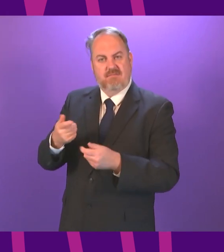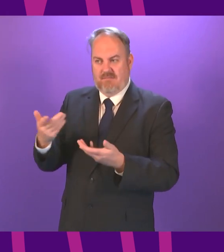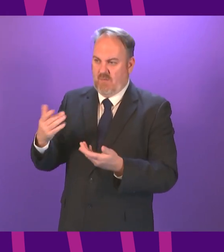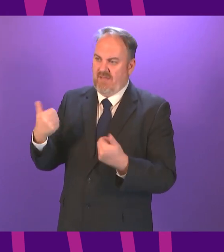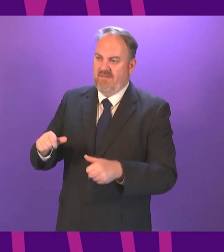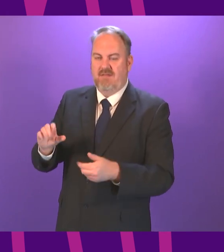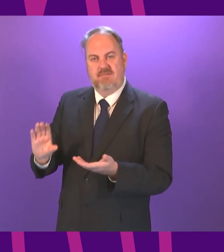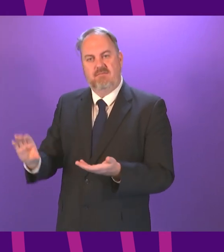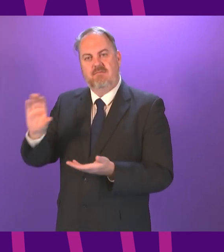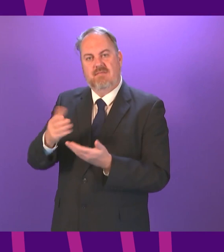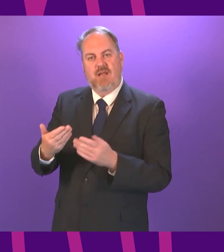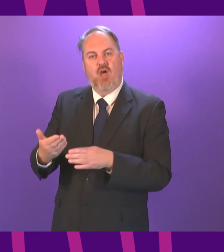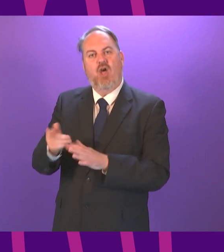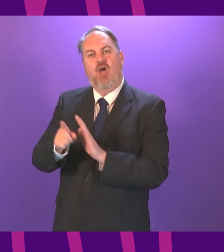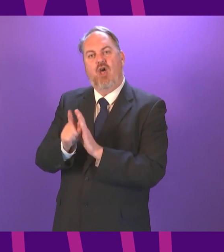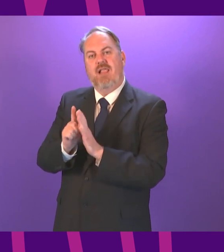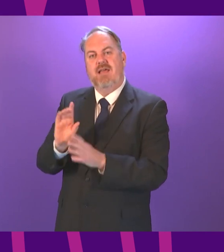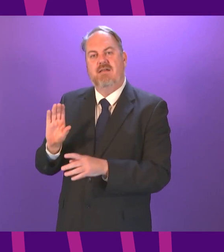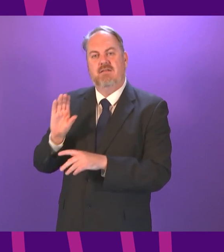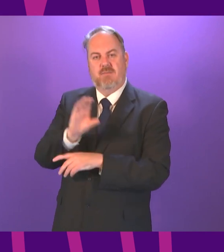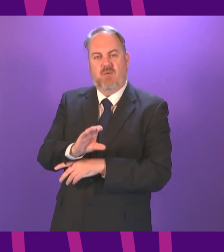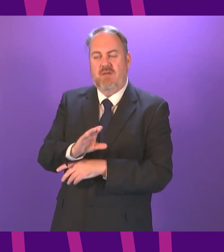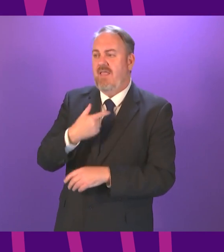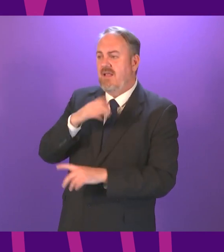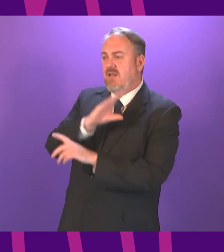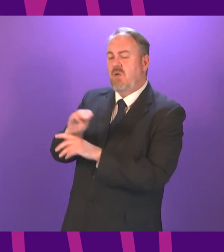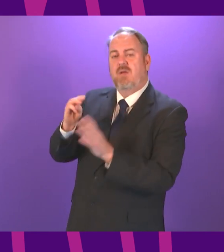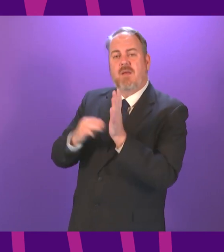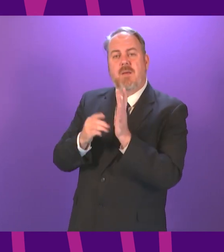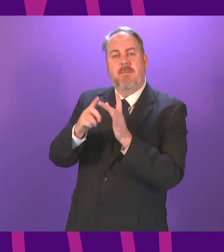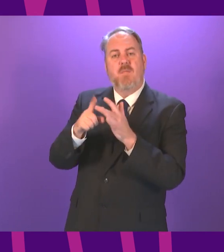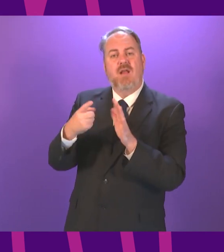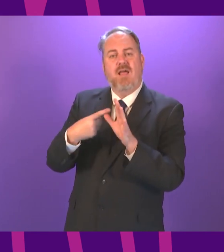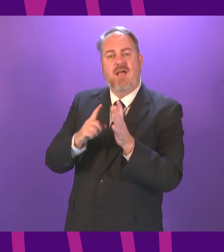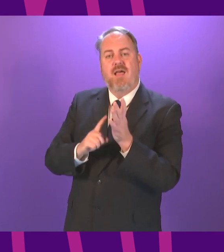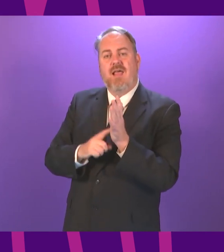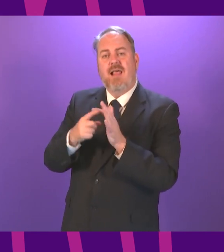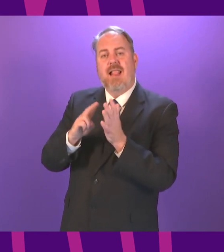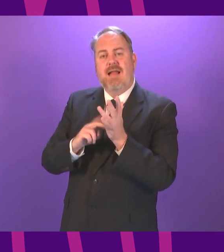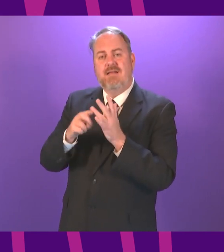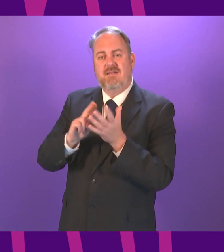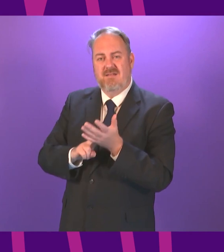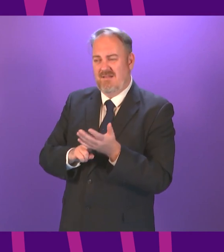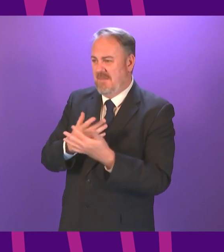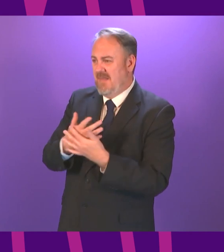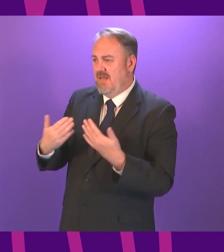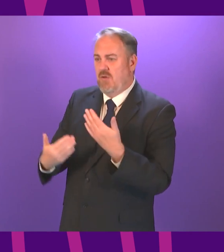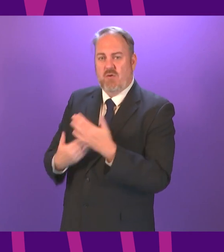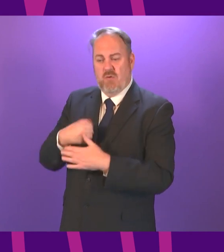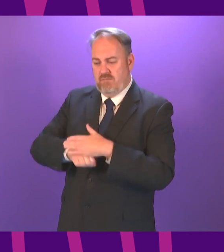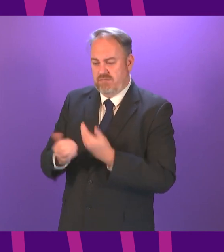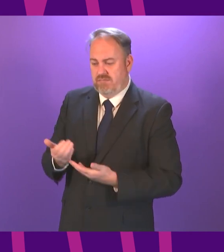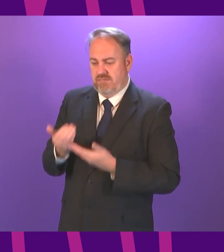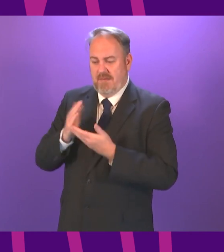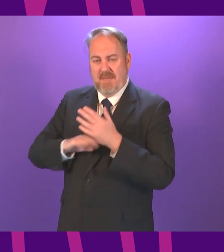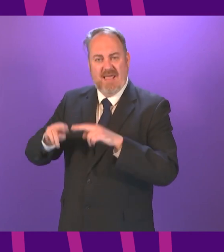needed. And again, when I raised, along with Monica Lennon, the plight of new parents who had spent their pregnancies shielding and were now adrift of